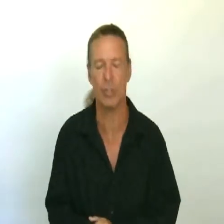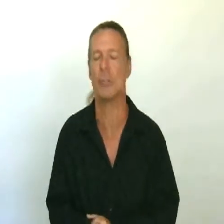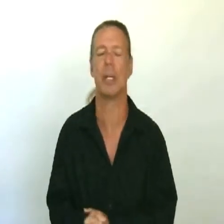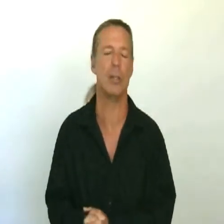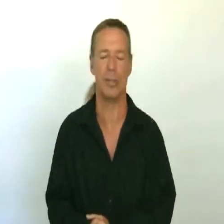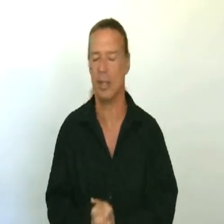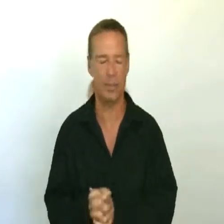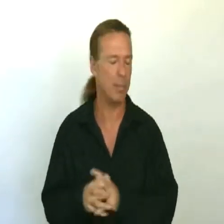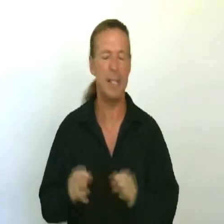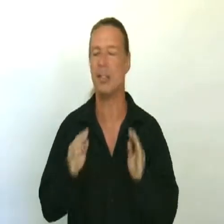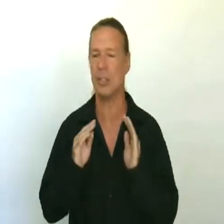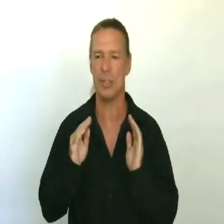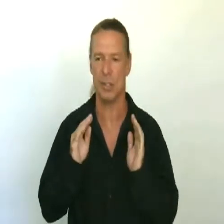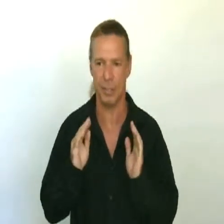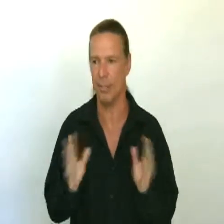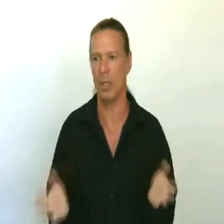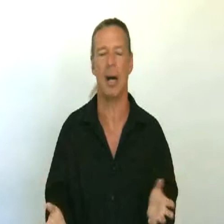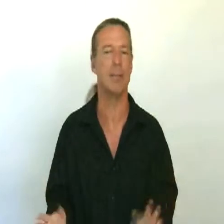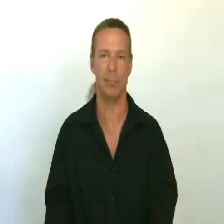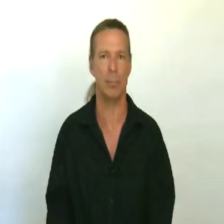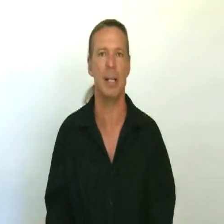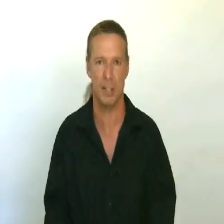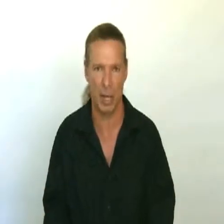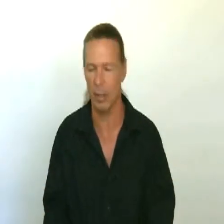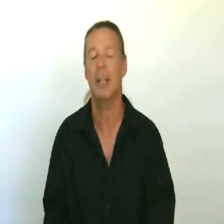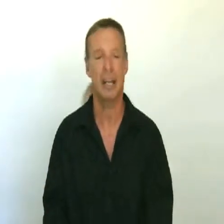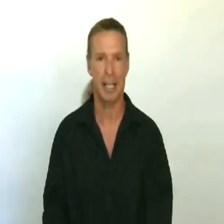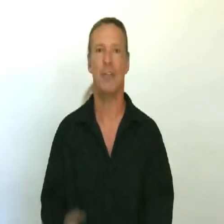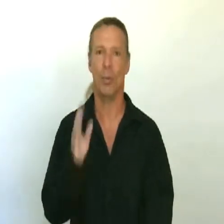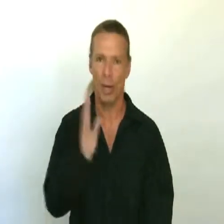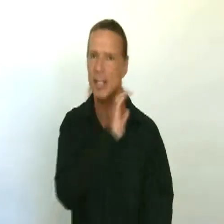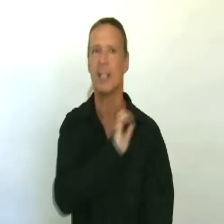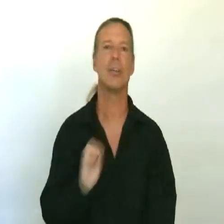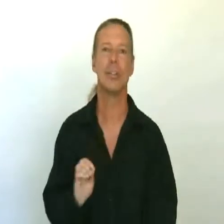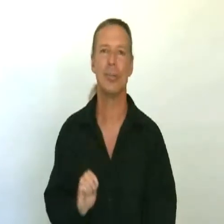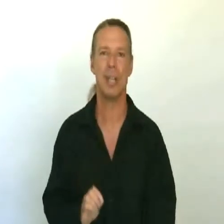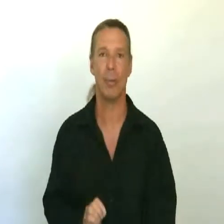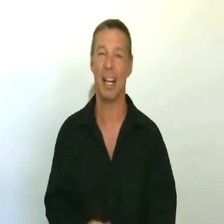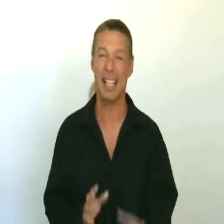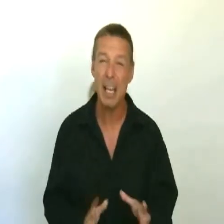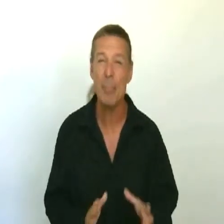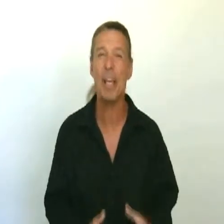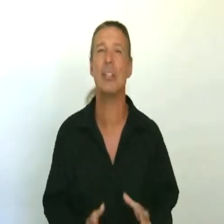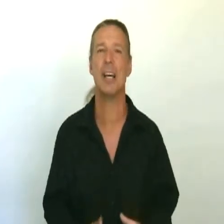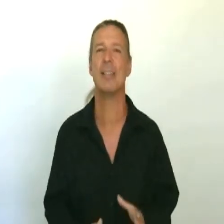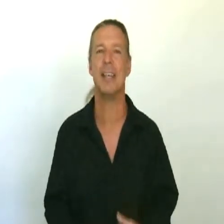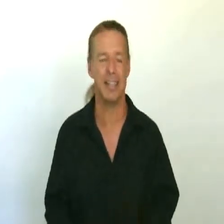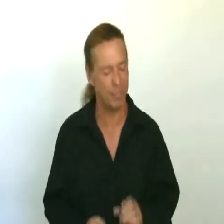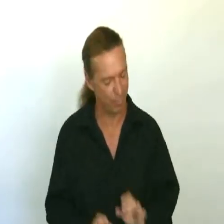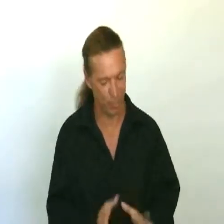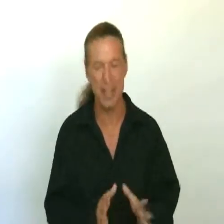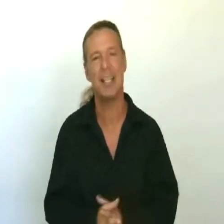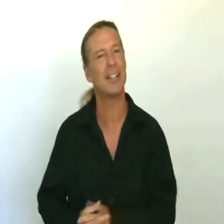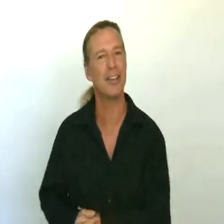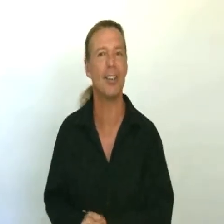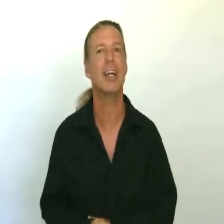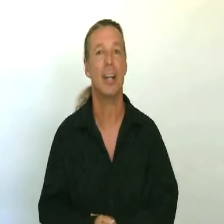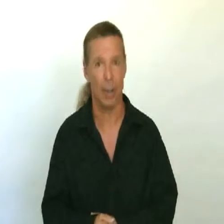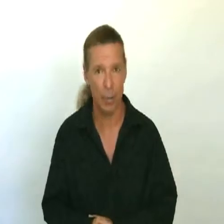terms I can use. To me, that's just not my style. If you want technical terms, I wrote a 10-page essay that's quite technical. Go to the